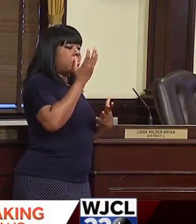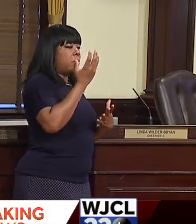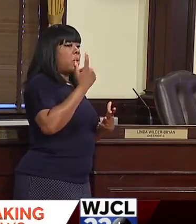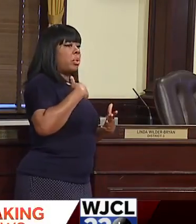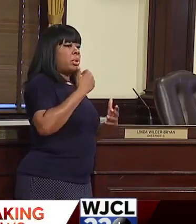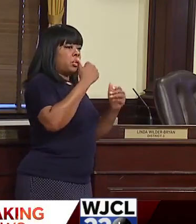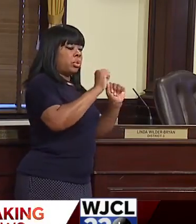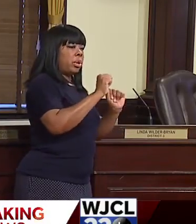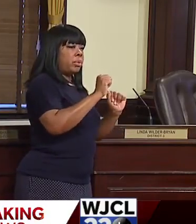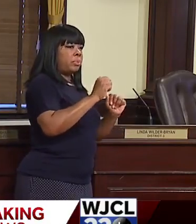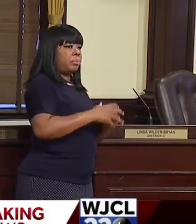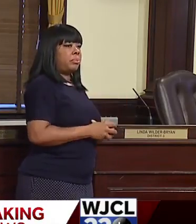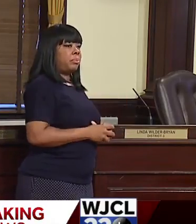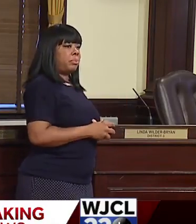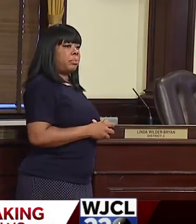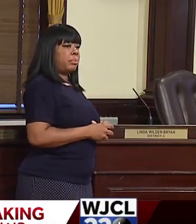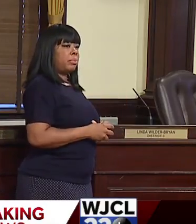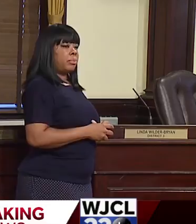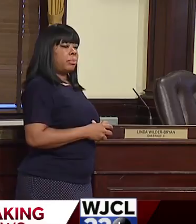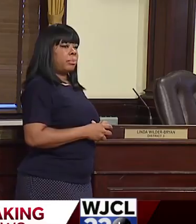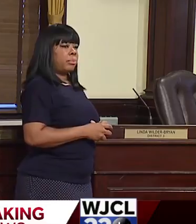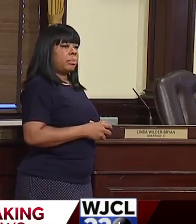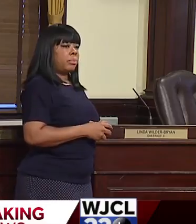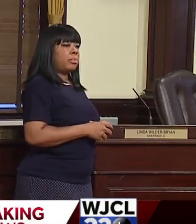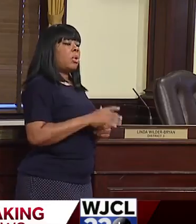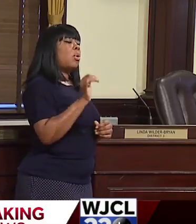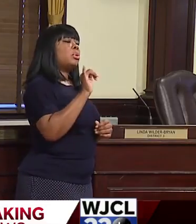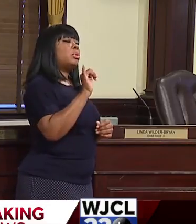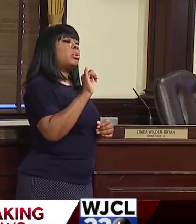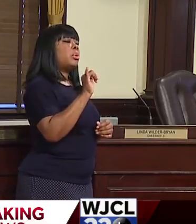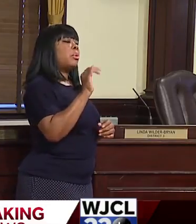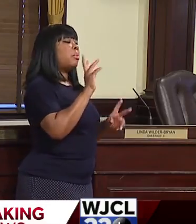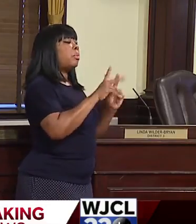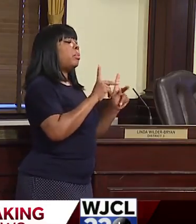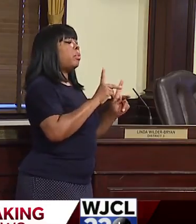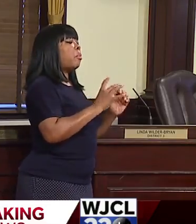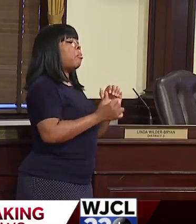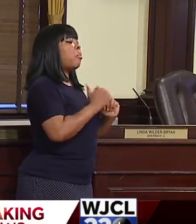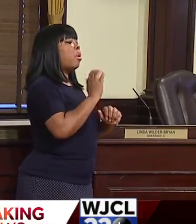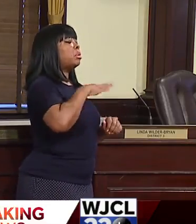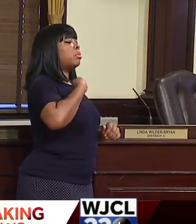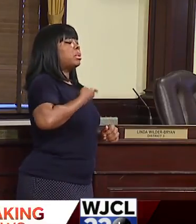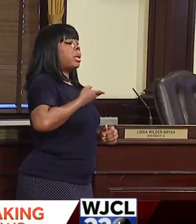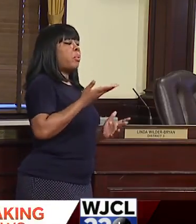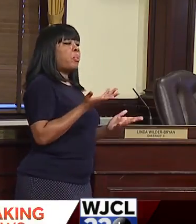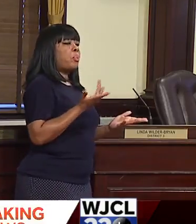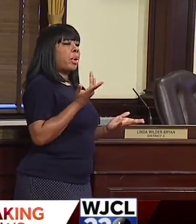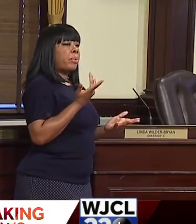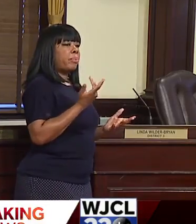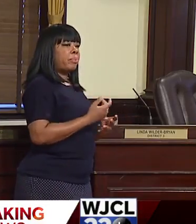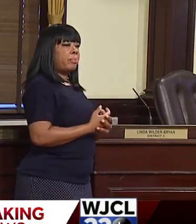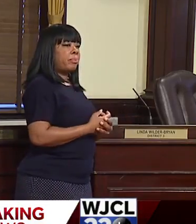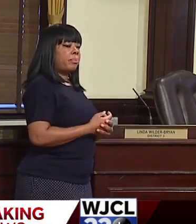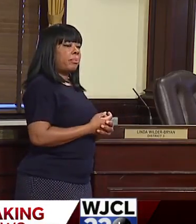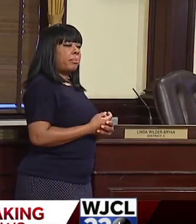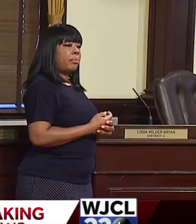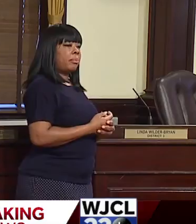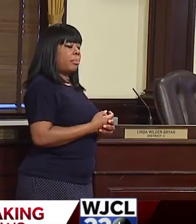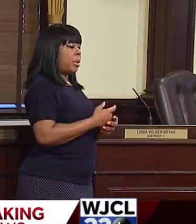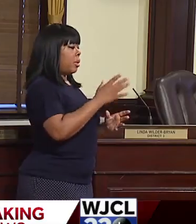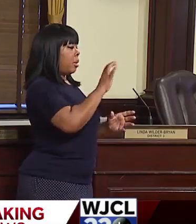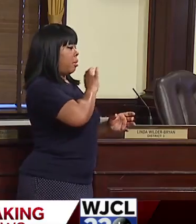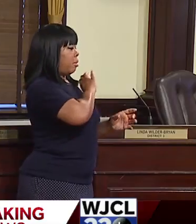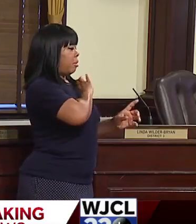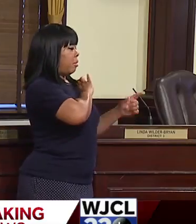I think the other interesting thing is that when people, um, are upset about what happens is, um, in the field of law